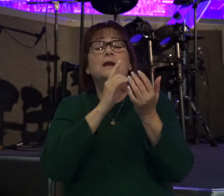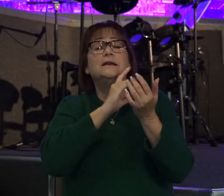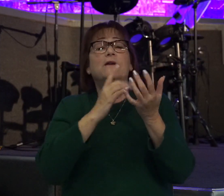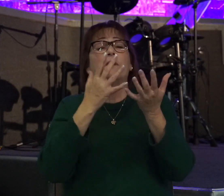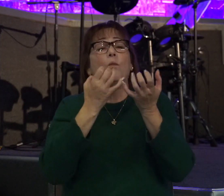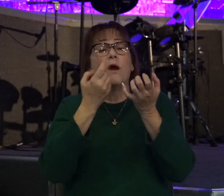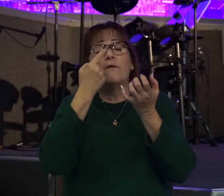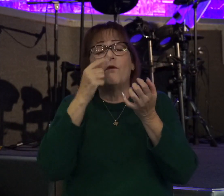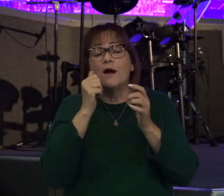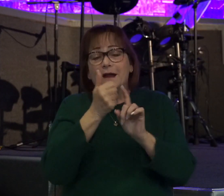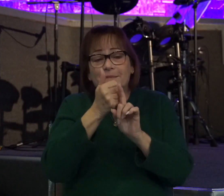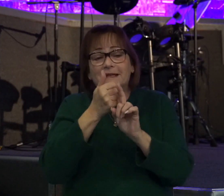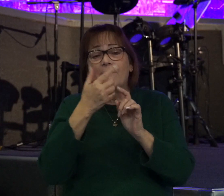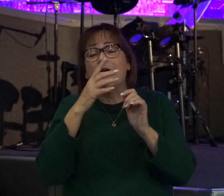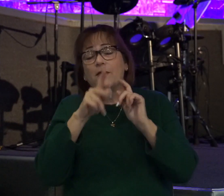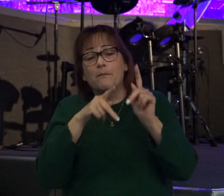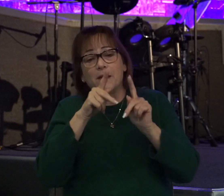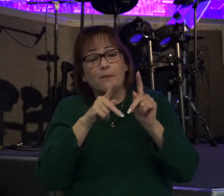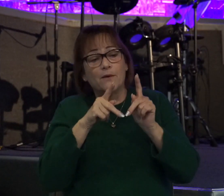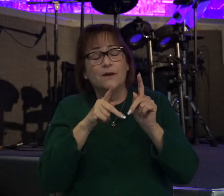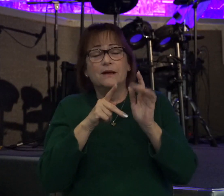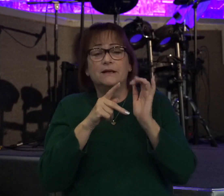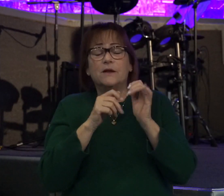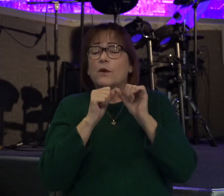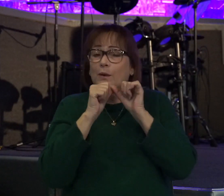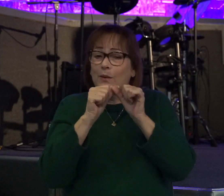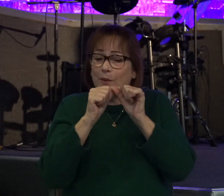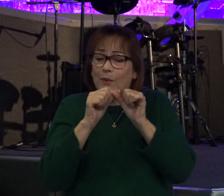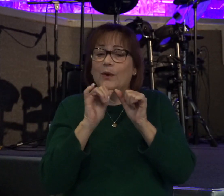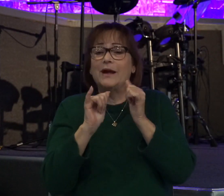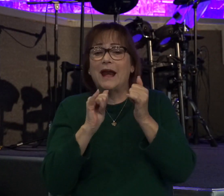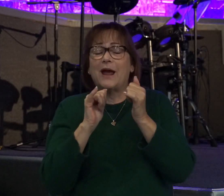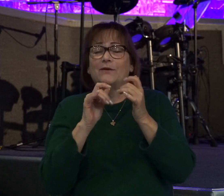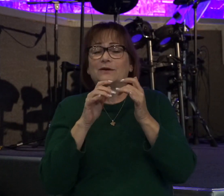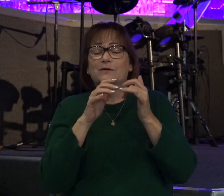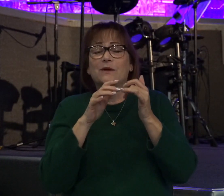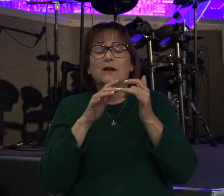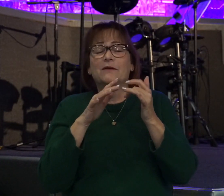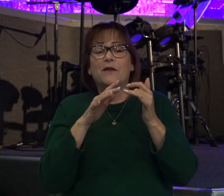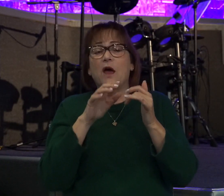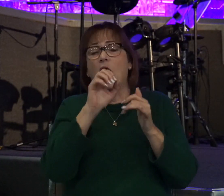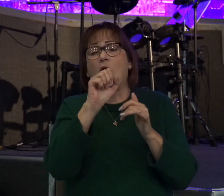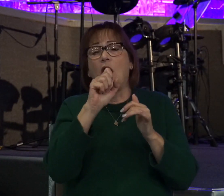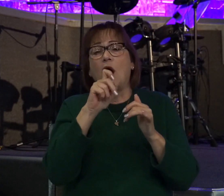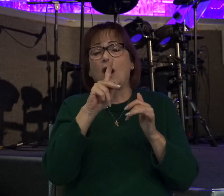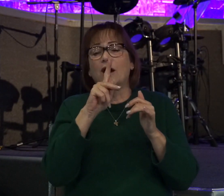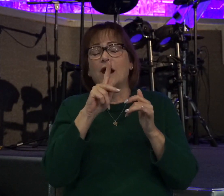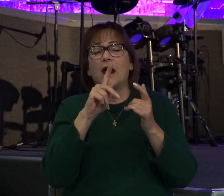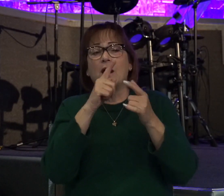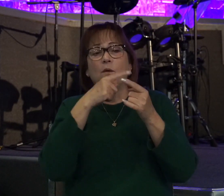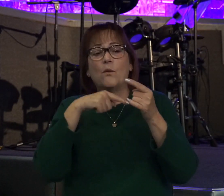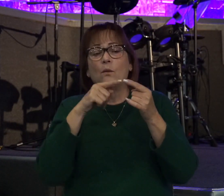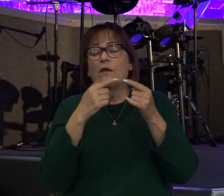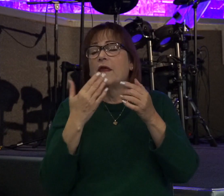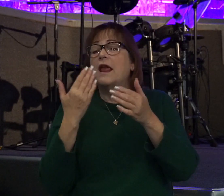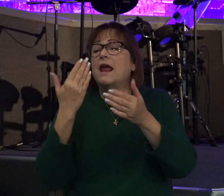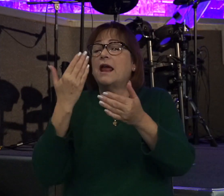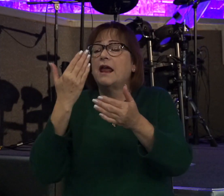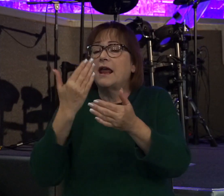and his people. And so, they're continuing now to transport the ark. And verse 6 says, And when they came to Nacon's